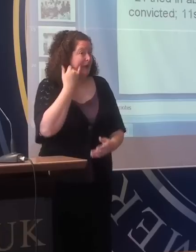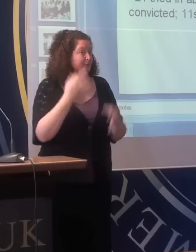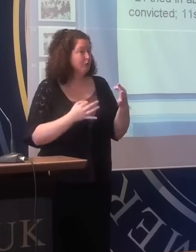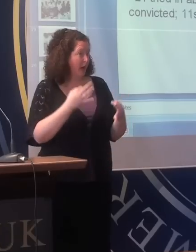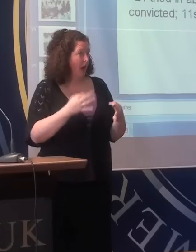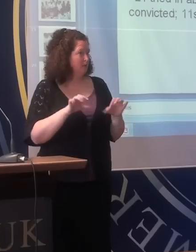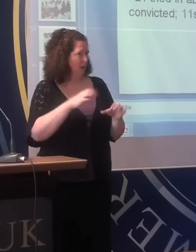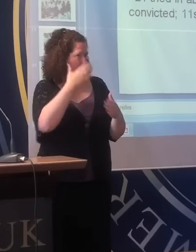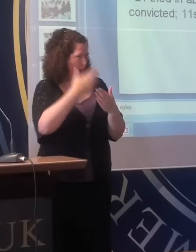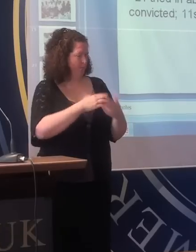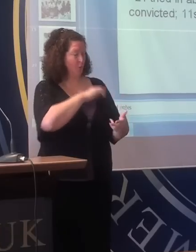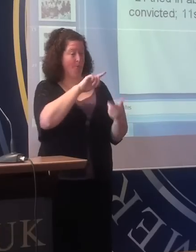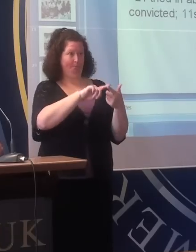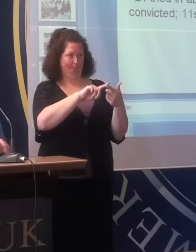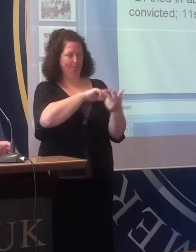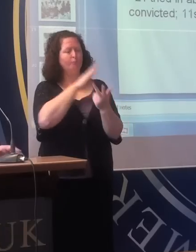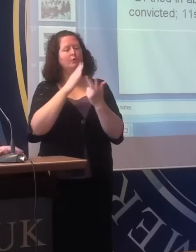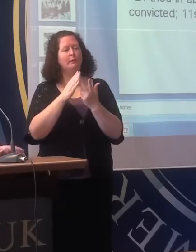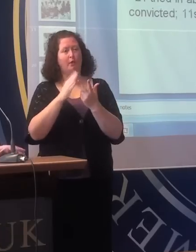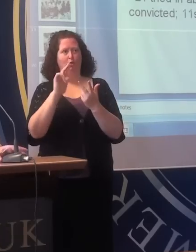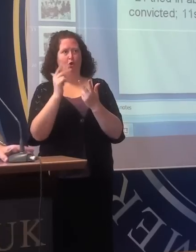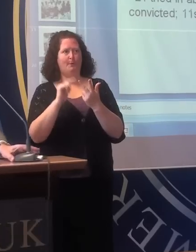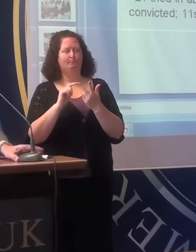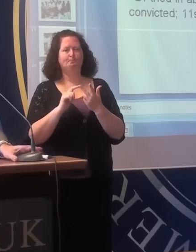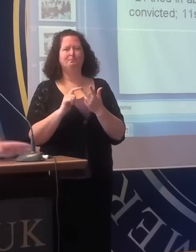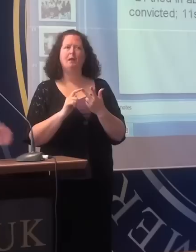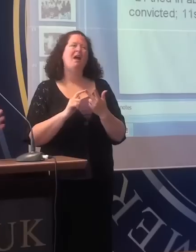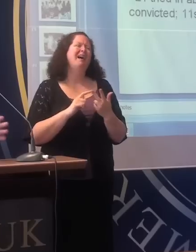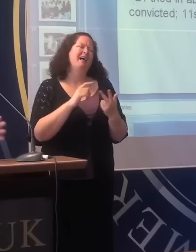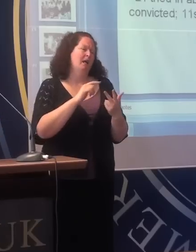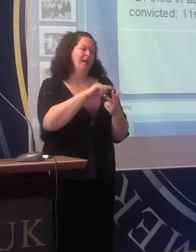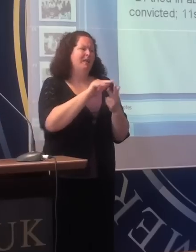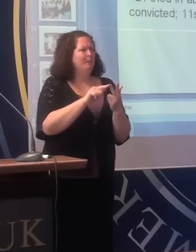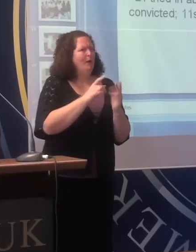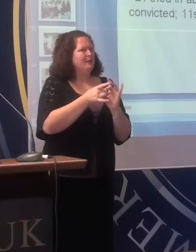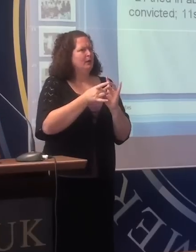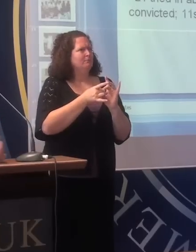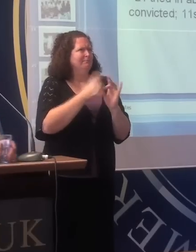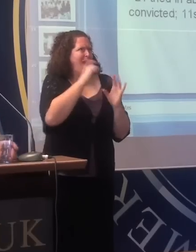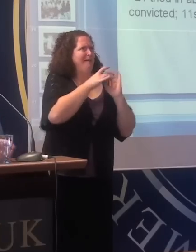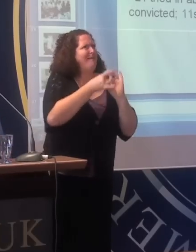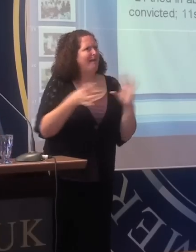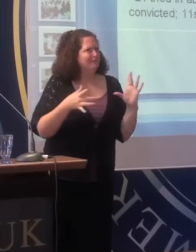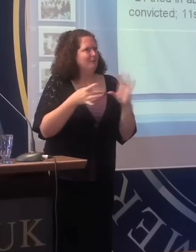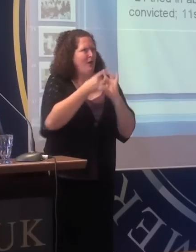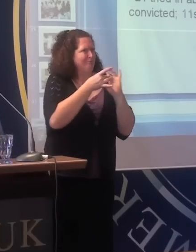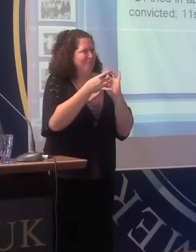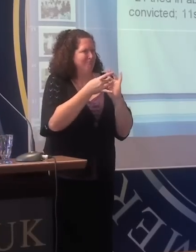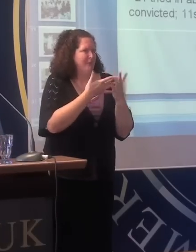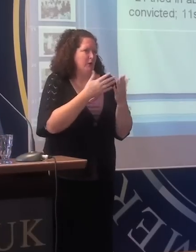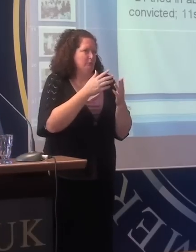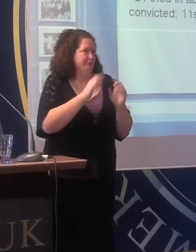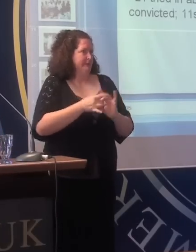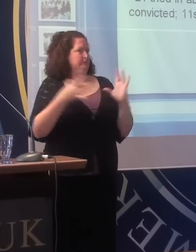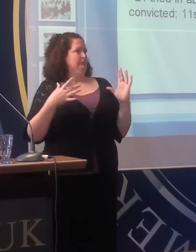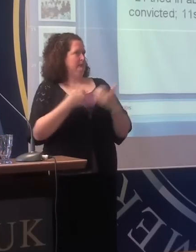The third point, and these are very disconnected points, but they are designed to give you things to think about. The